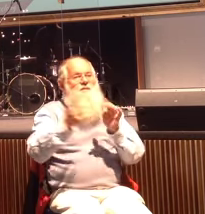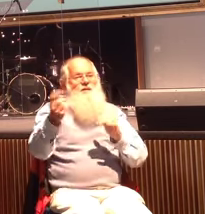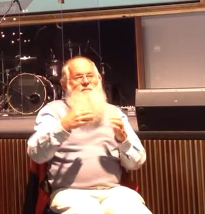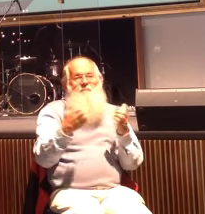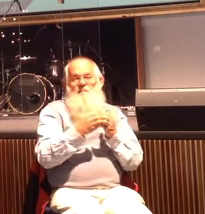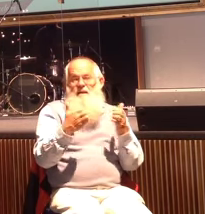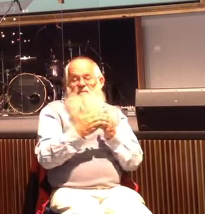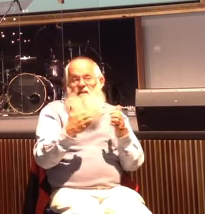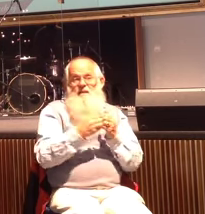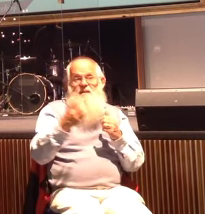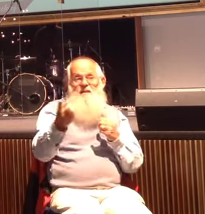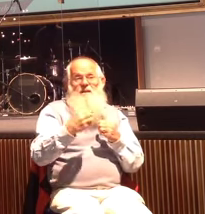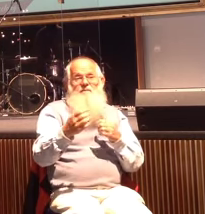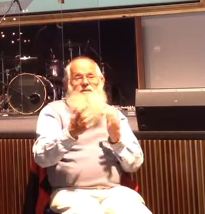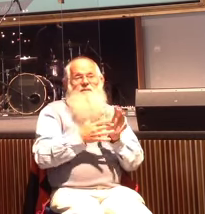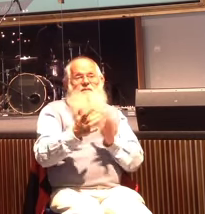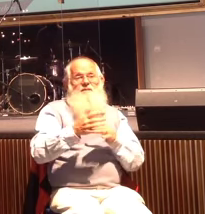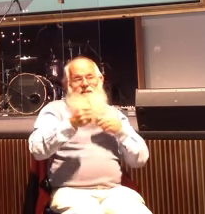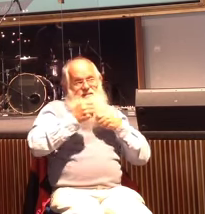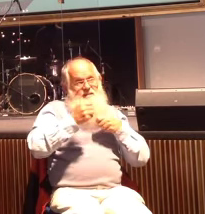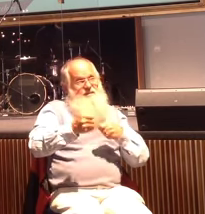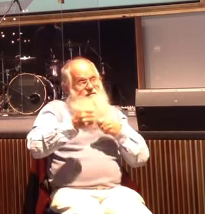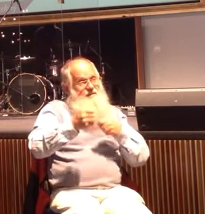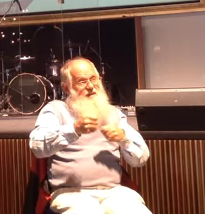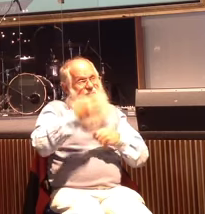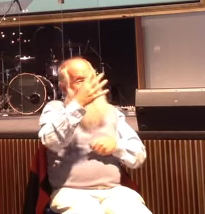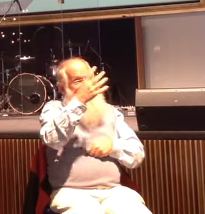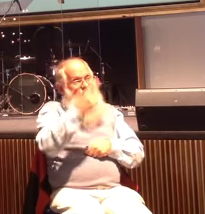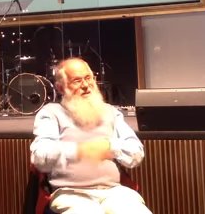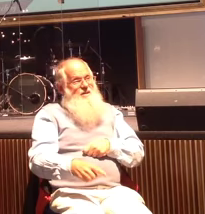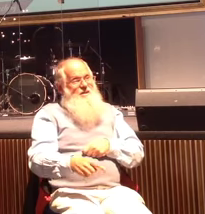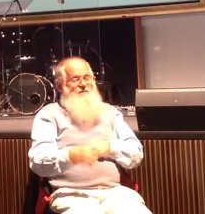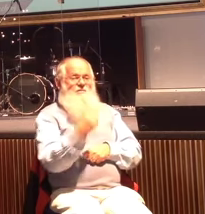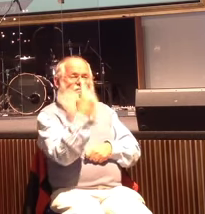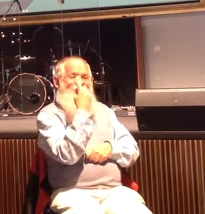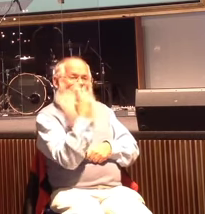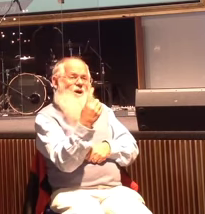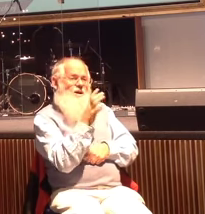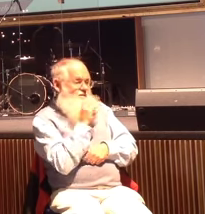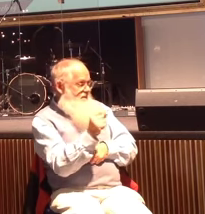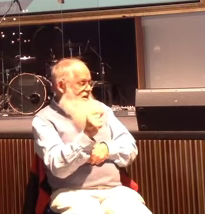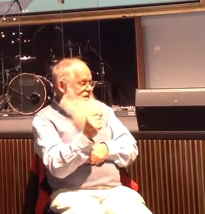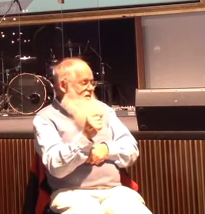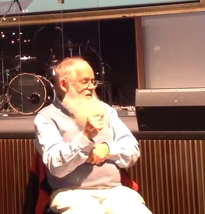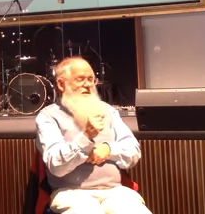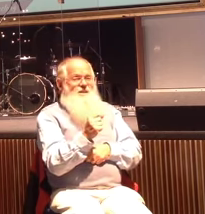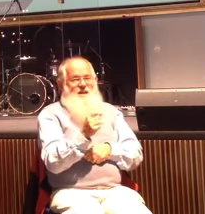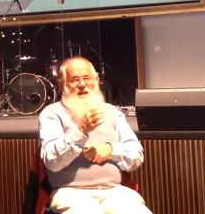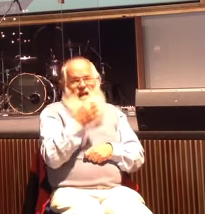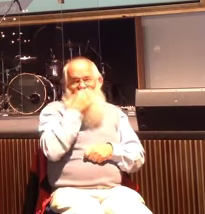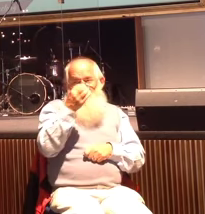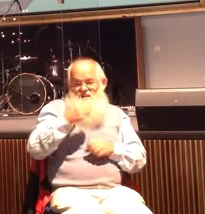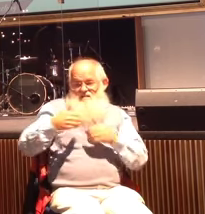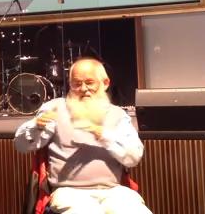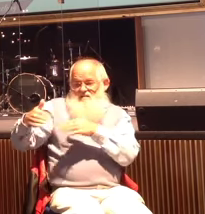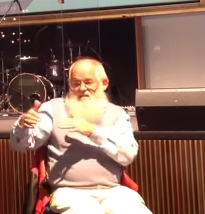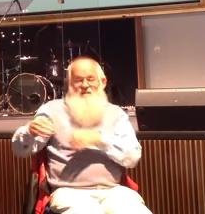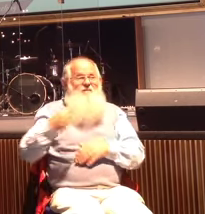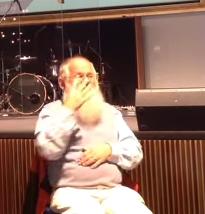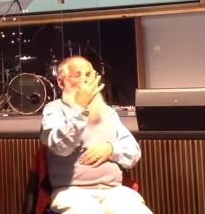Jesus feeds 4,000 it went from one man staying and all asking him to leave to 4,000 coming to receive